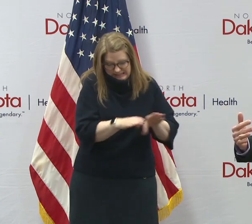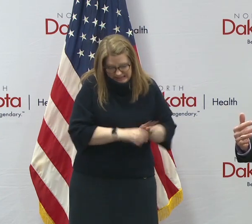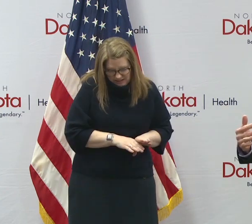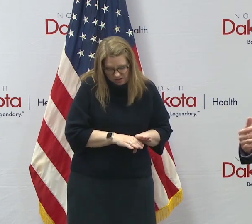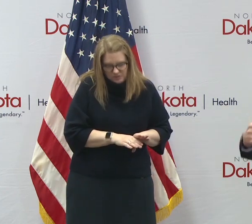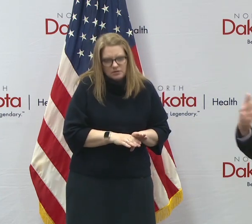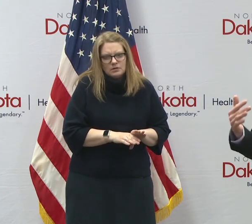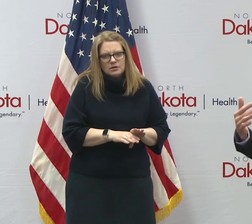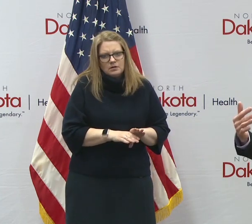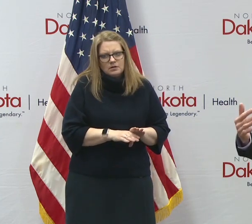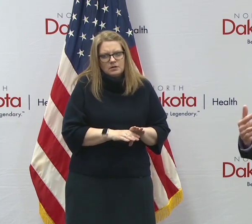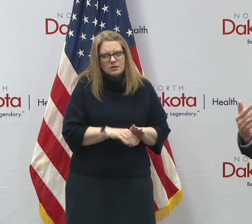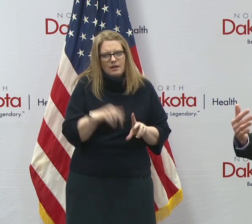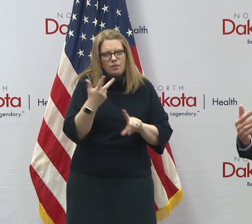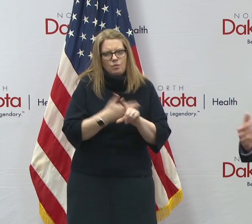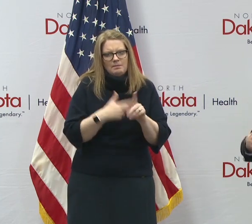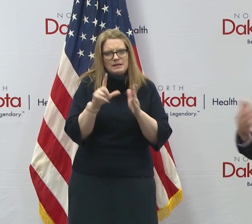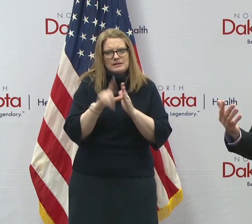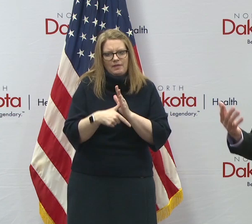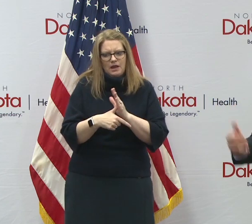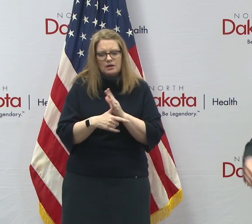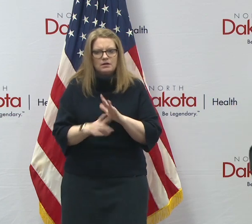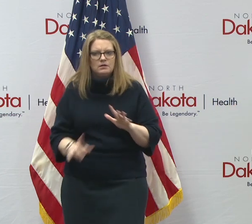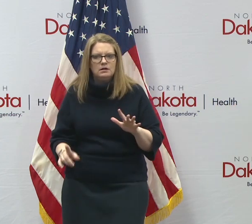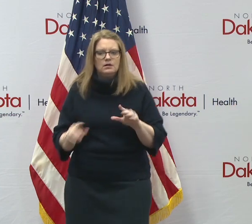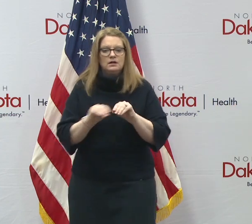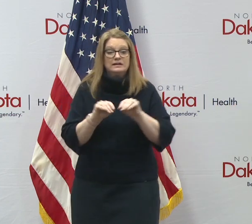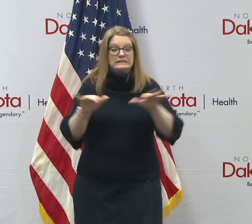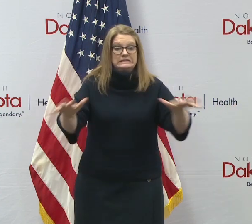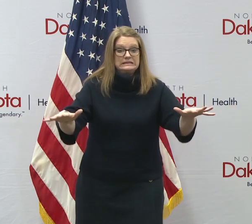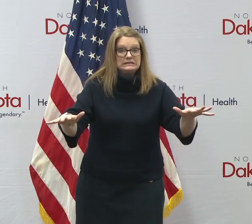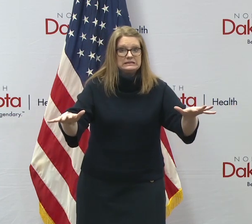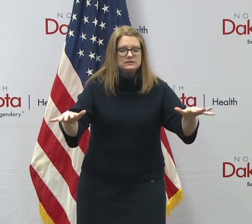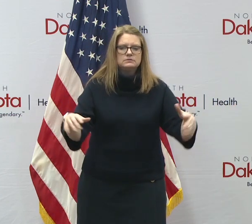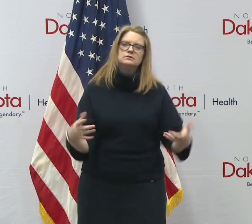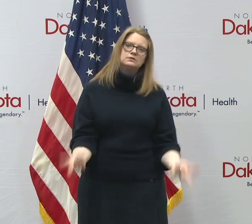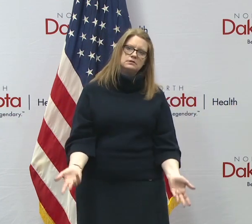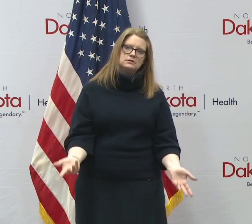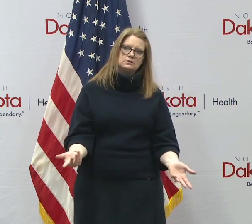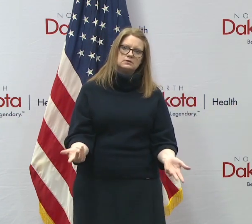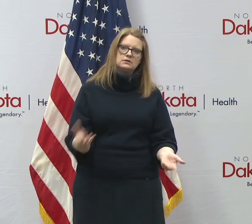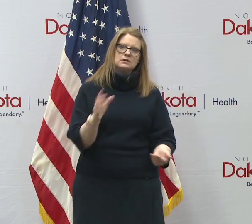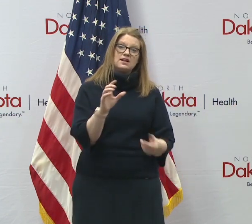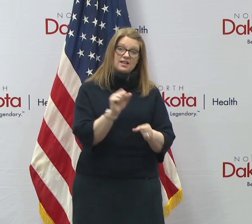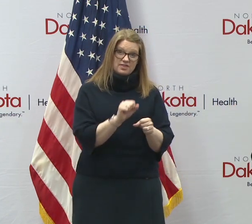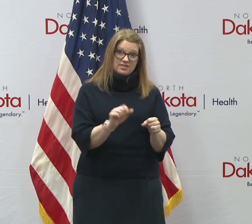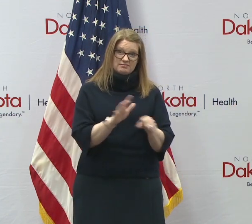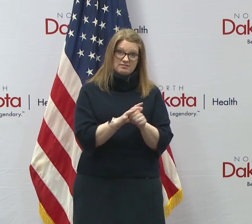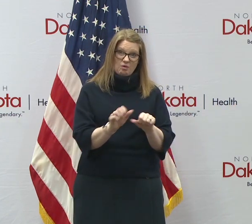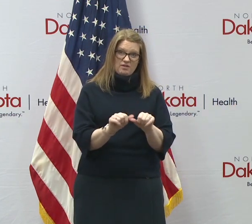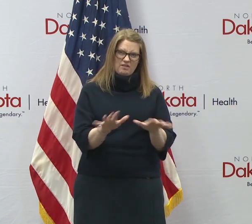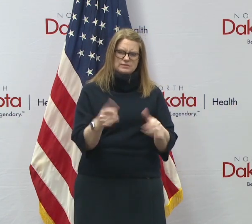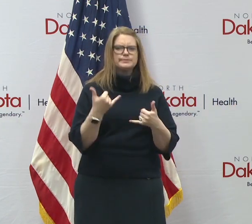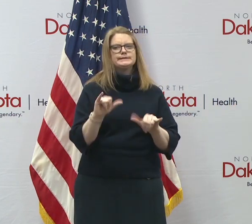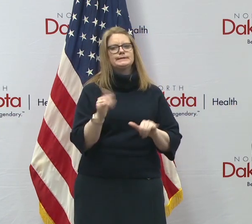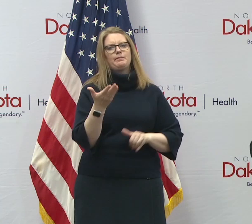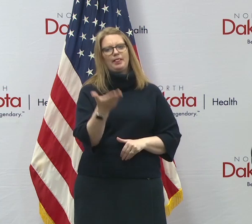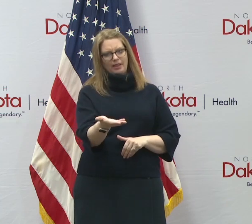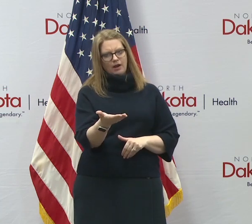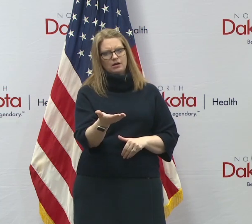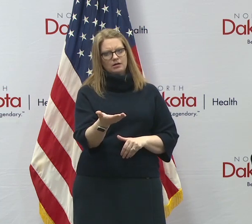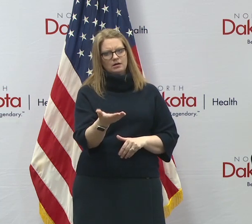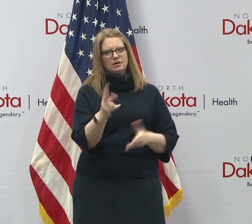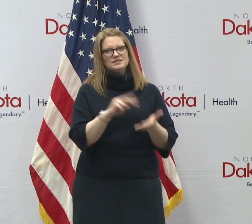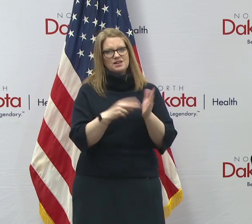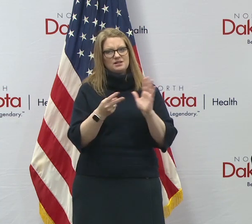again, three months later, the coronavirus could still be here, and we, we, we could have our peak, uh, then. So the, the keeping the curve below the